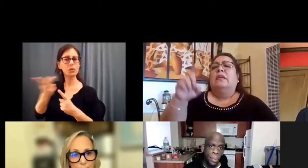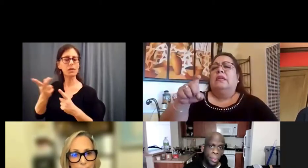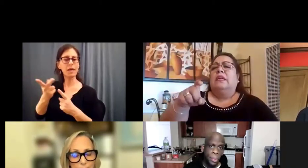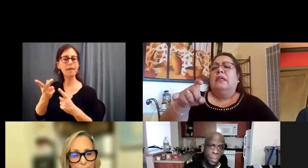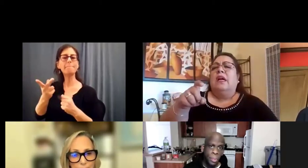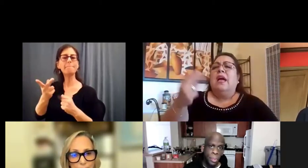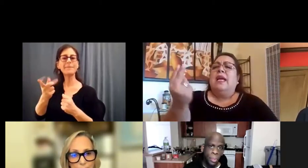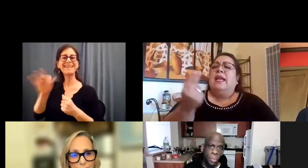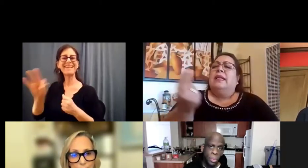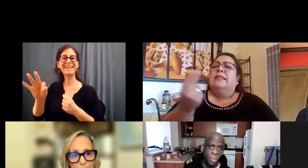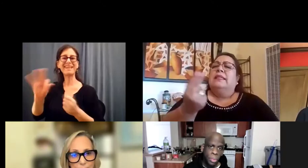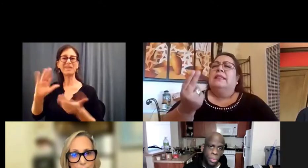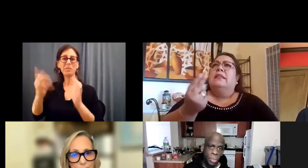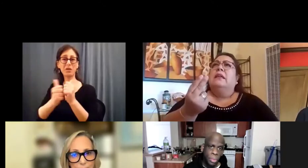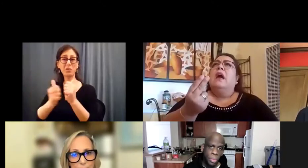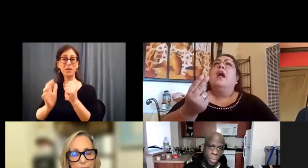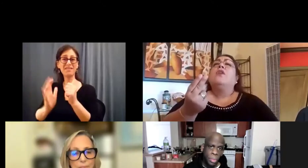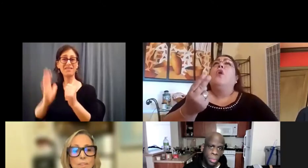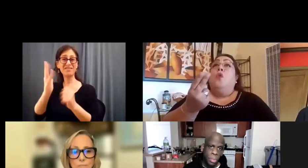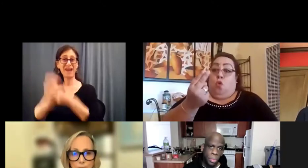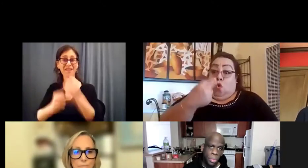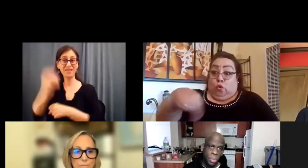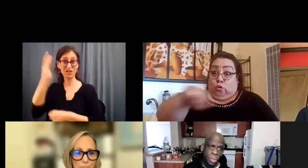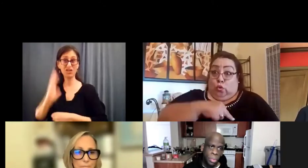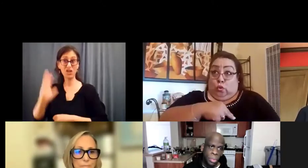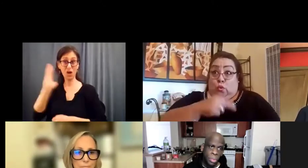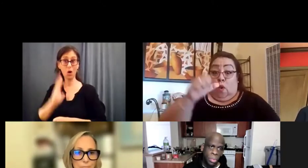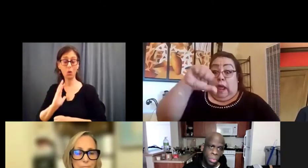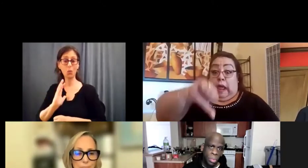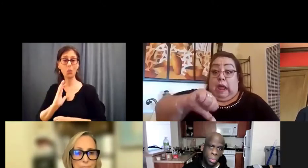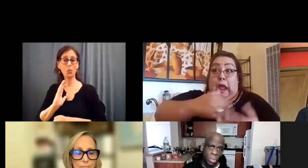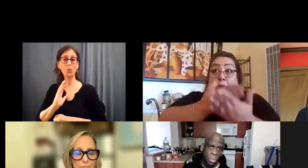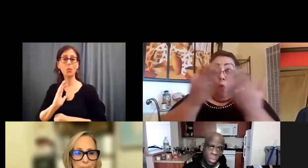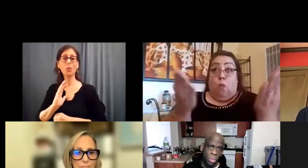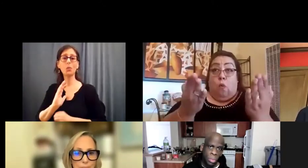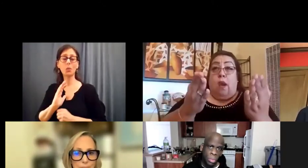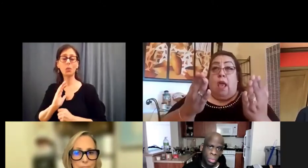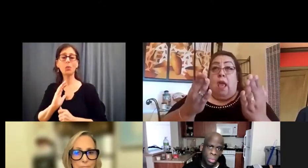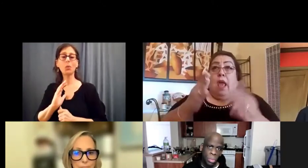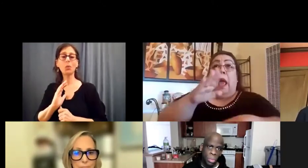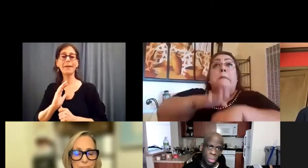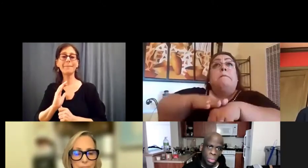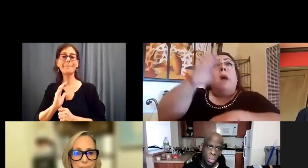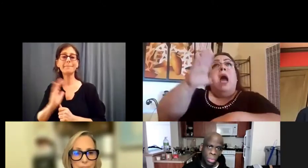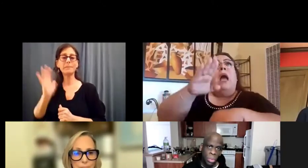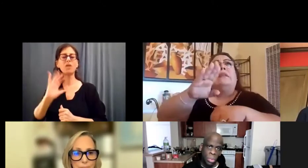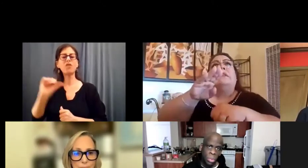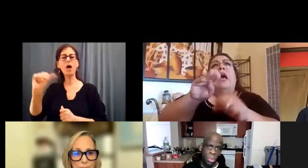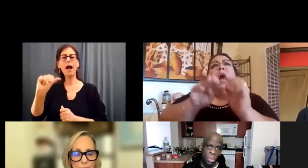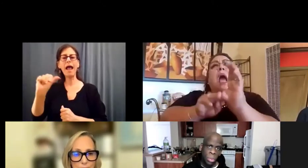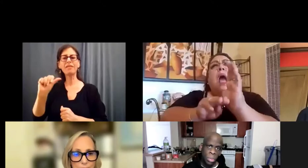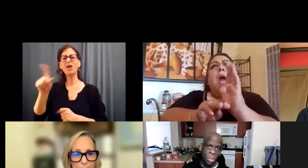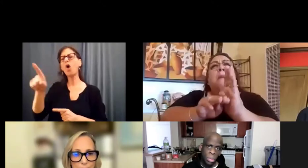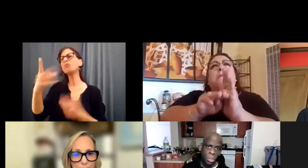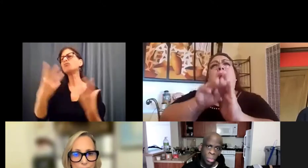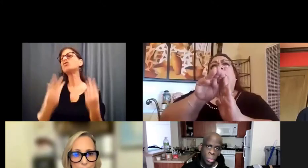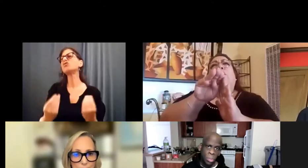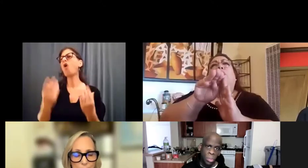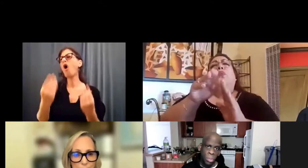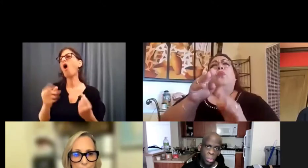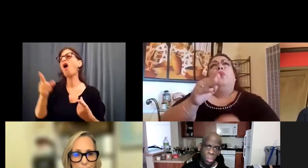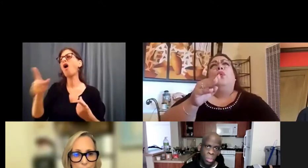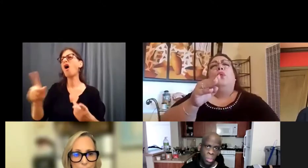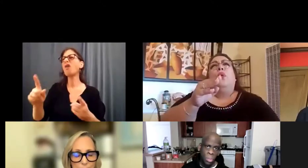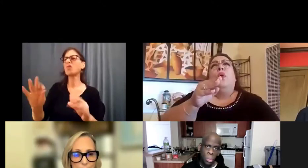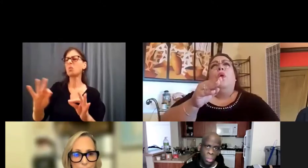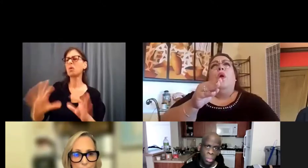went back five years, and athletes would be, you know, treated, oh, you're soft, oh, you're this, oh,